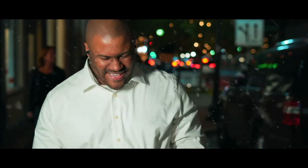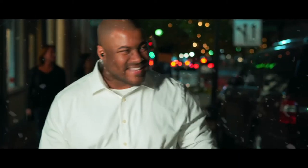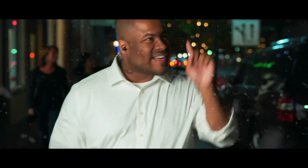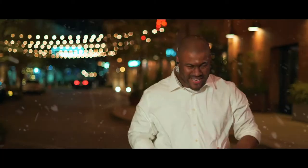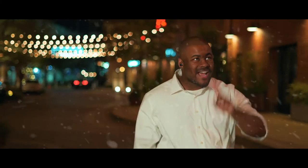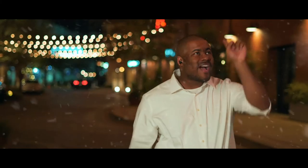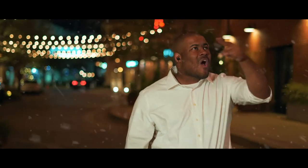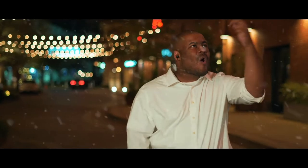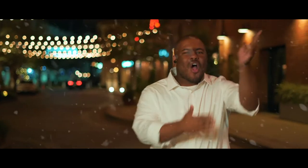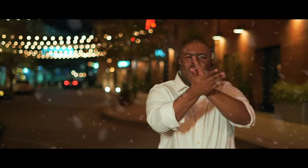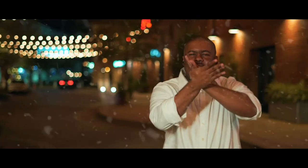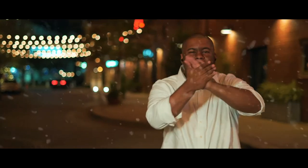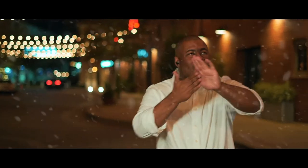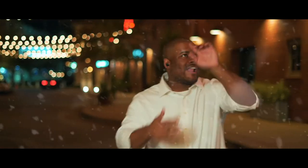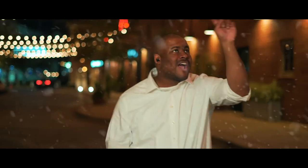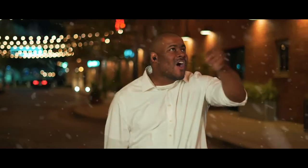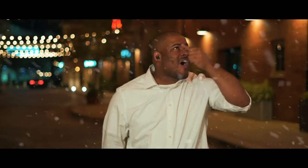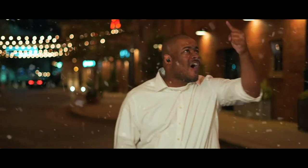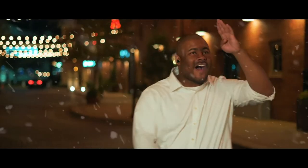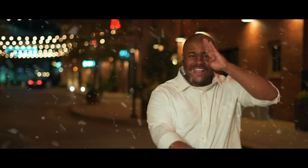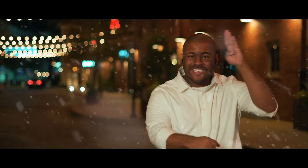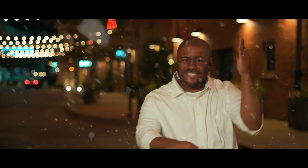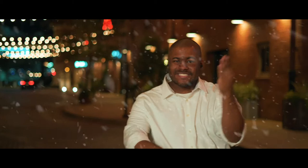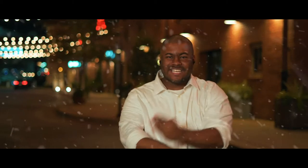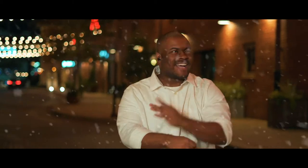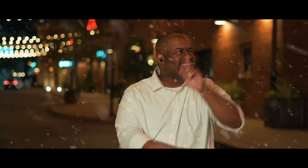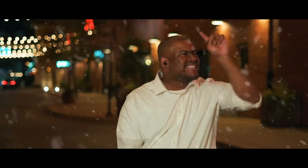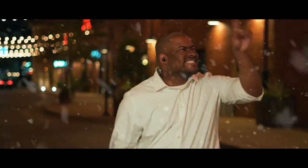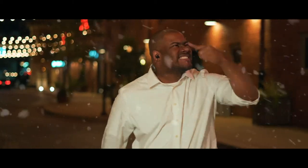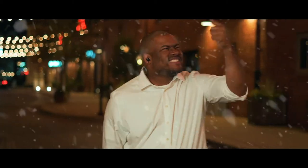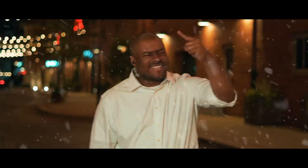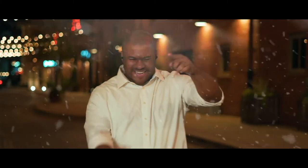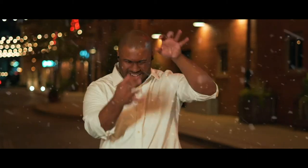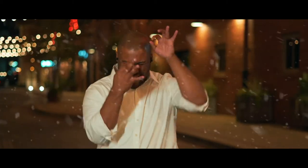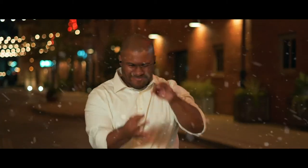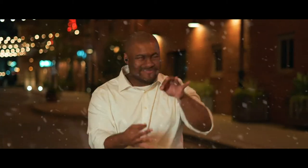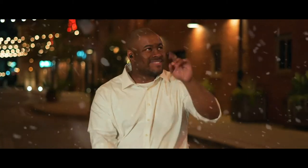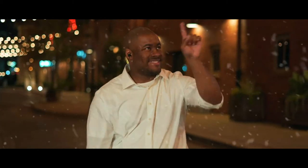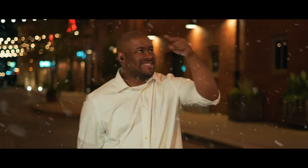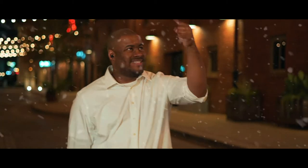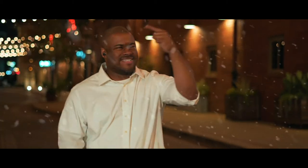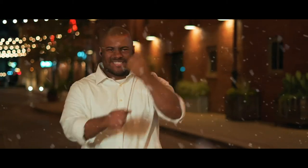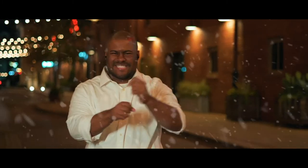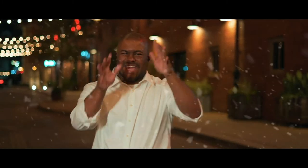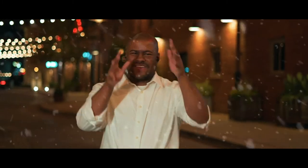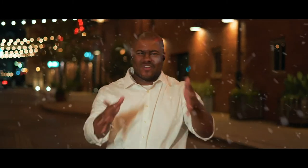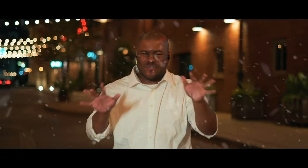Holy One Son of God Savior of the